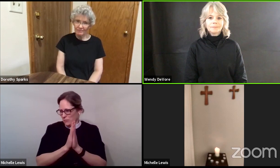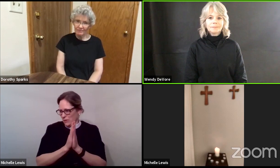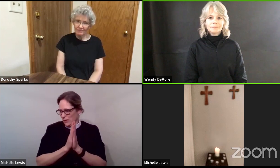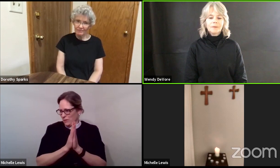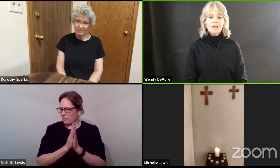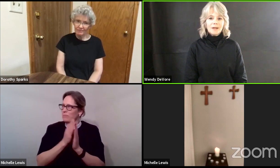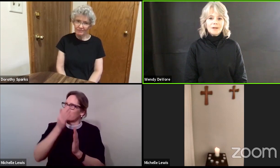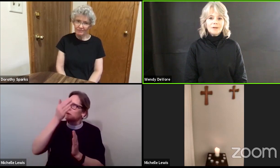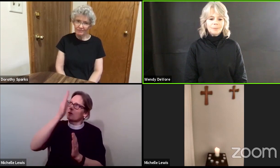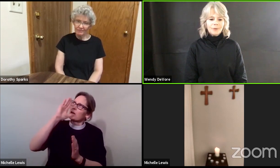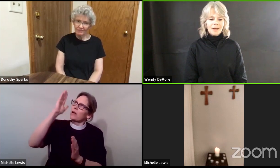Let us pray.